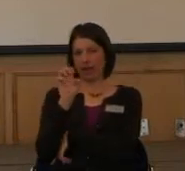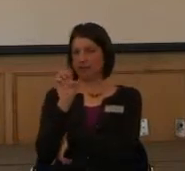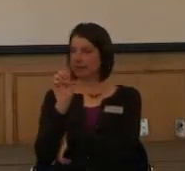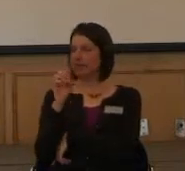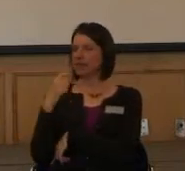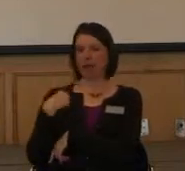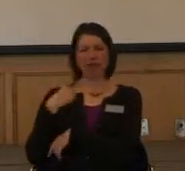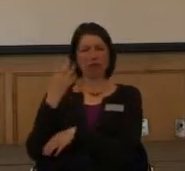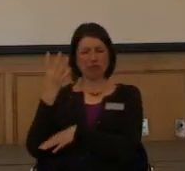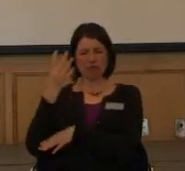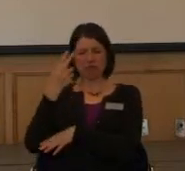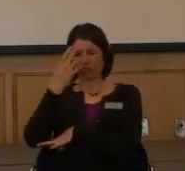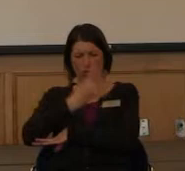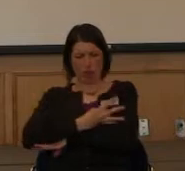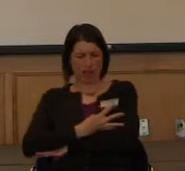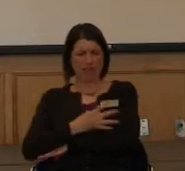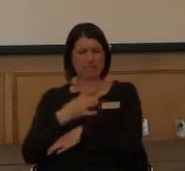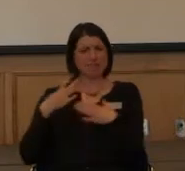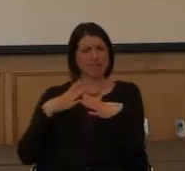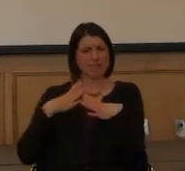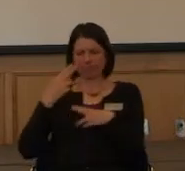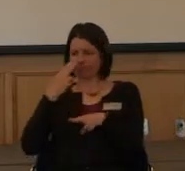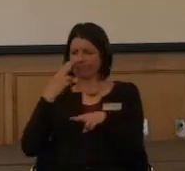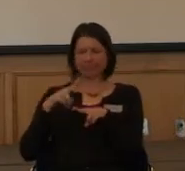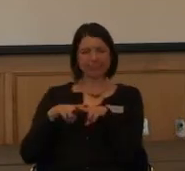a really fun four days. He had a little mini vacation.